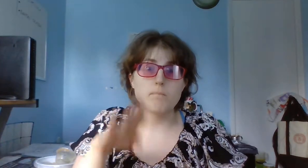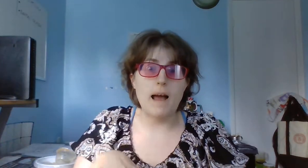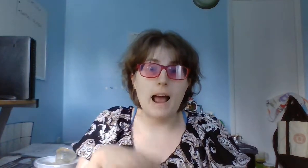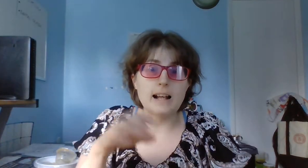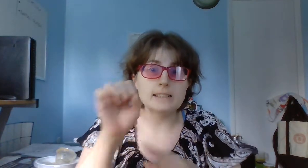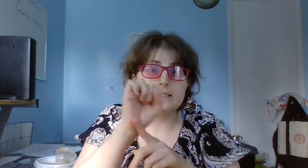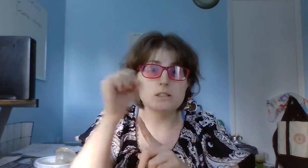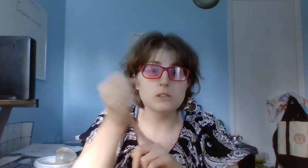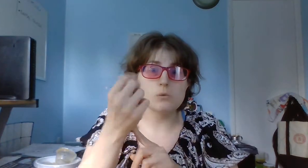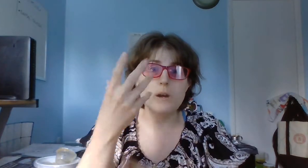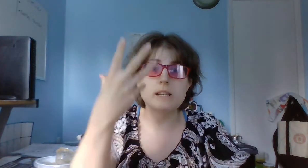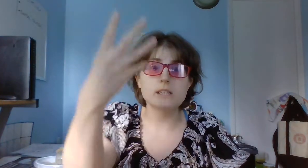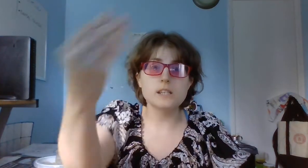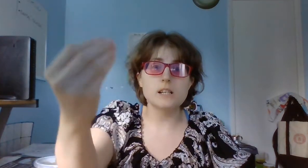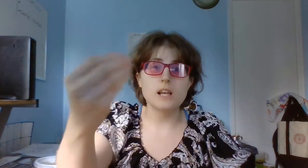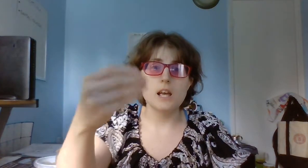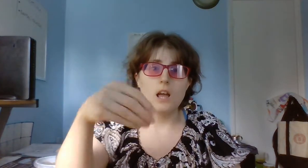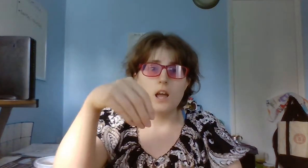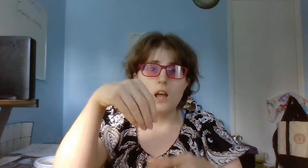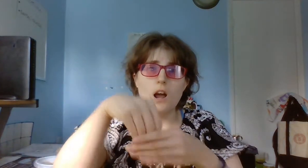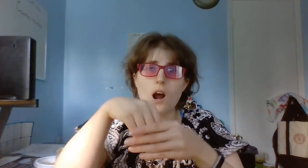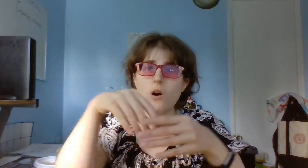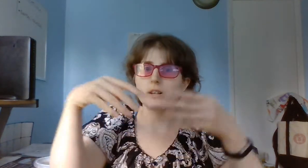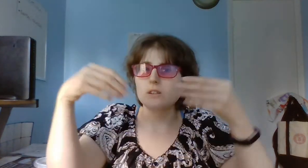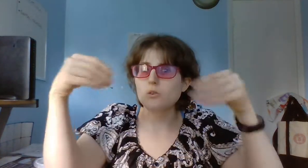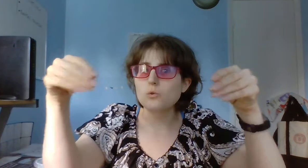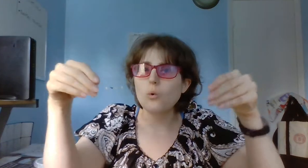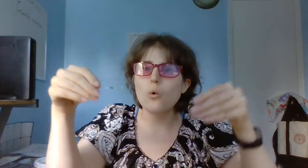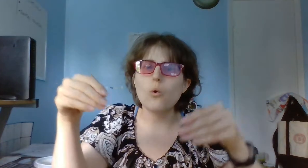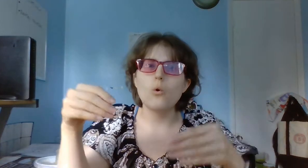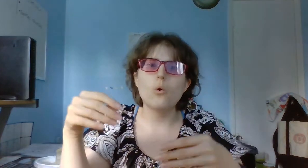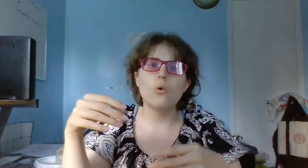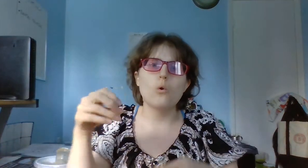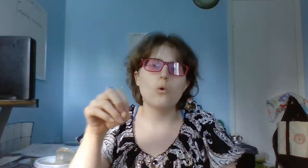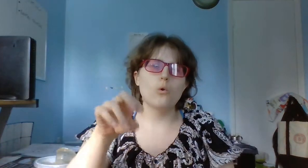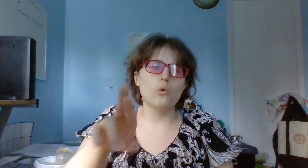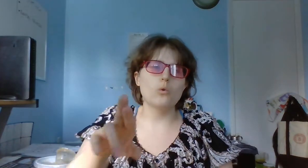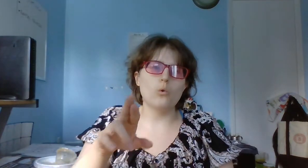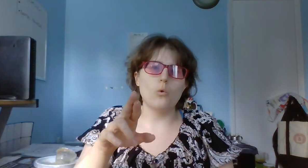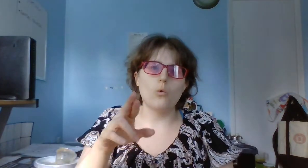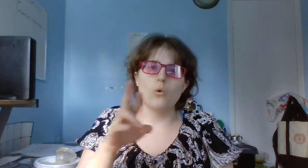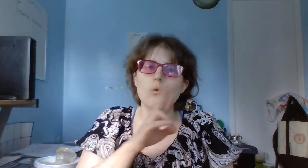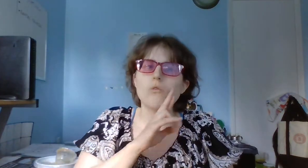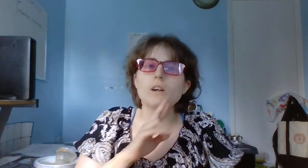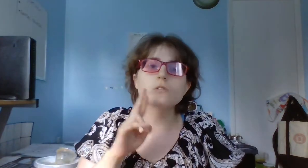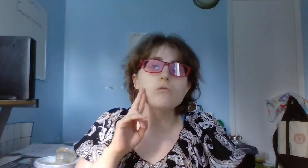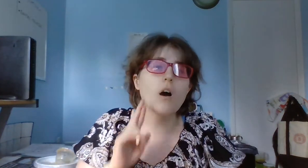bad situation, out in the stores or restaurants,